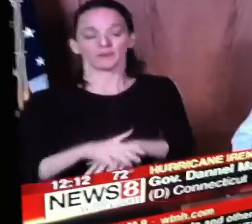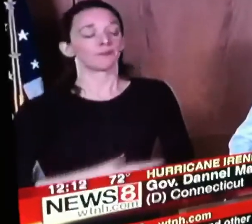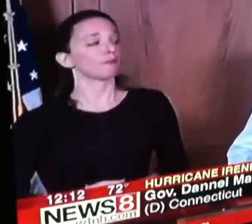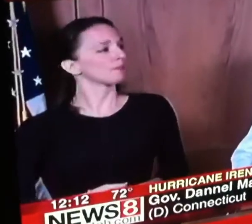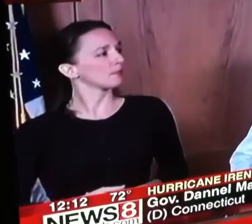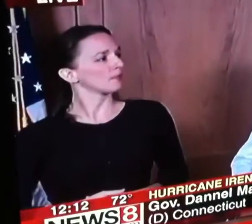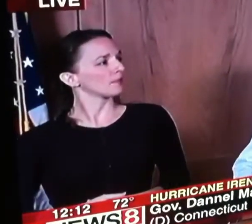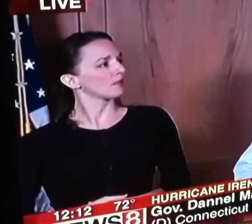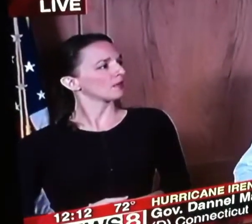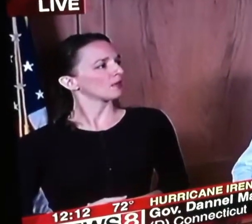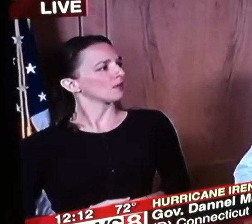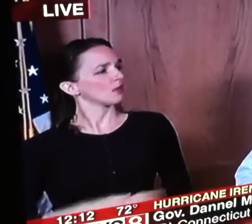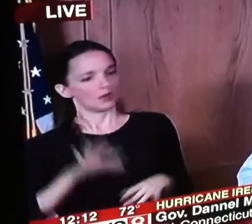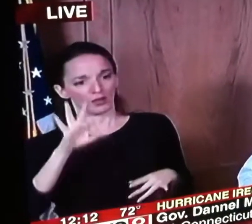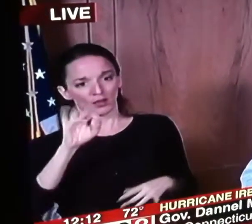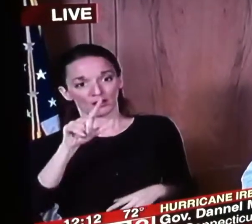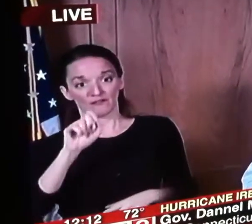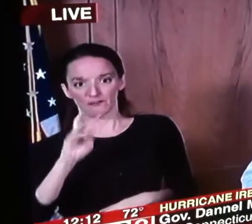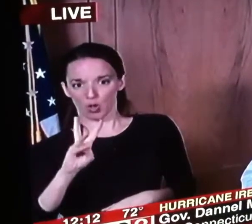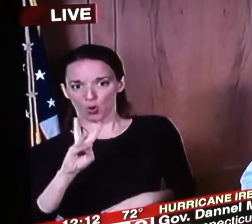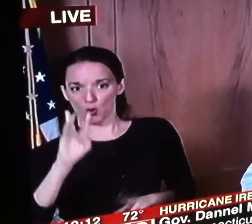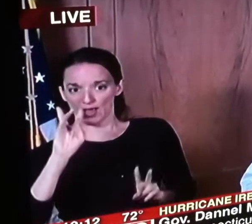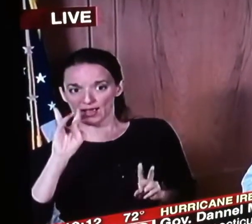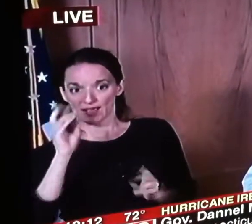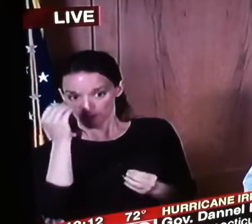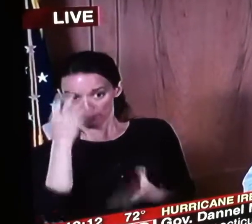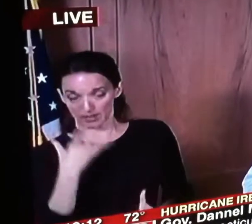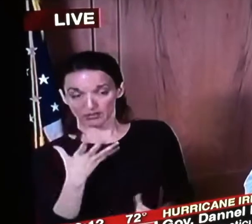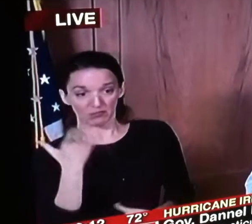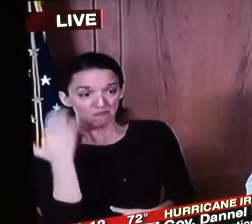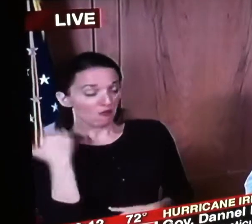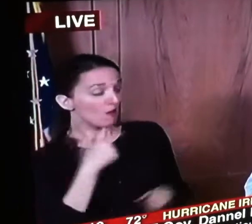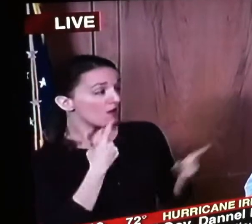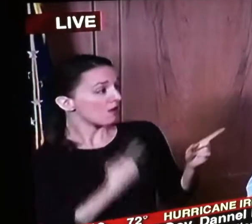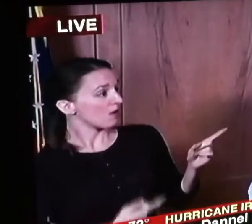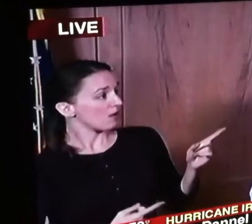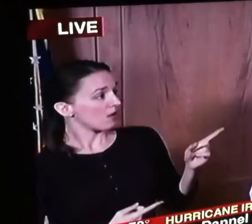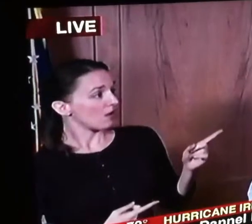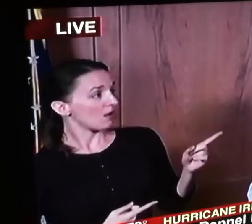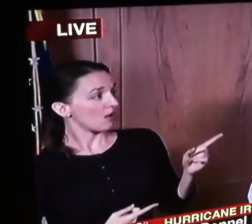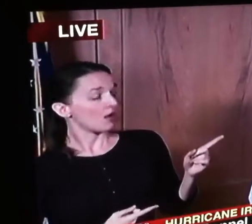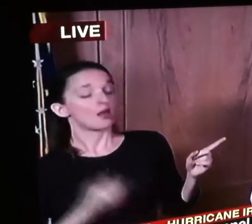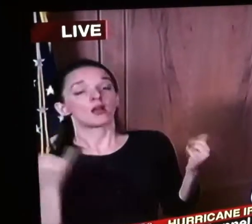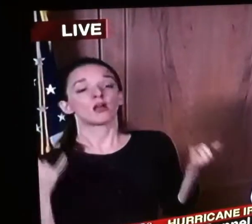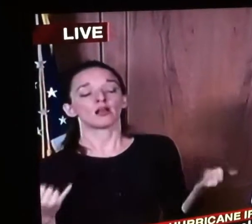information what did you know stuff it's three feet above where we uh probably would have it